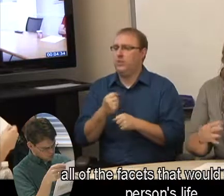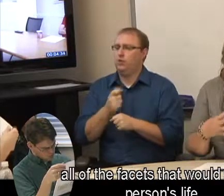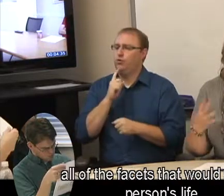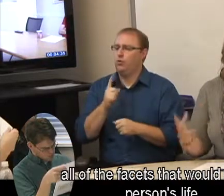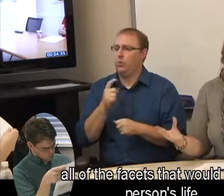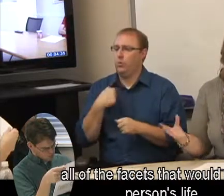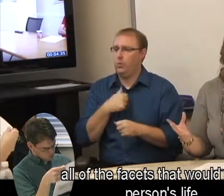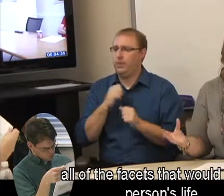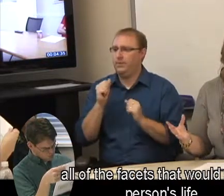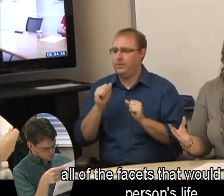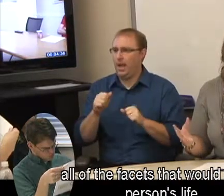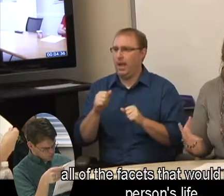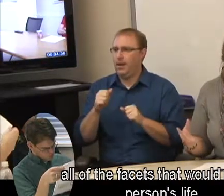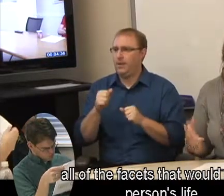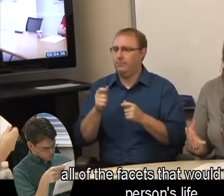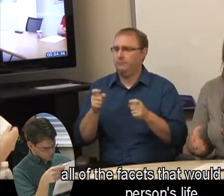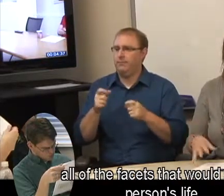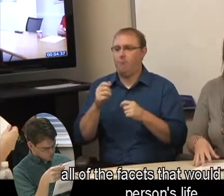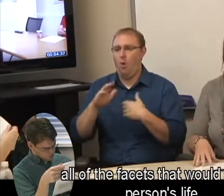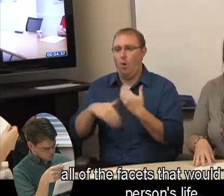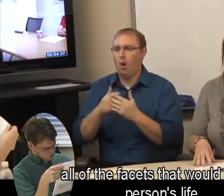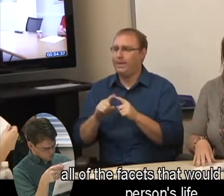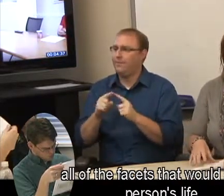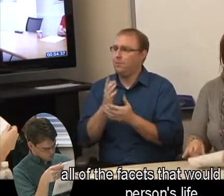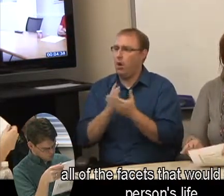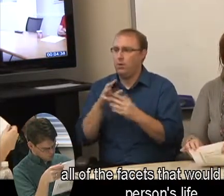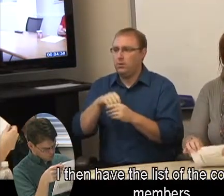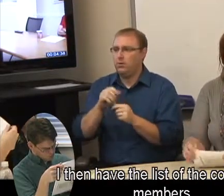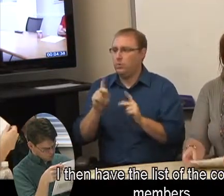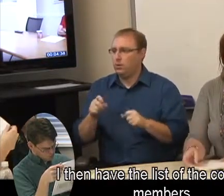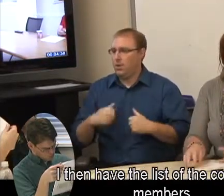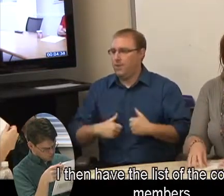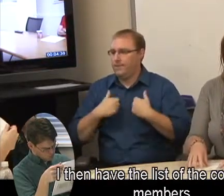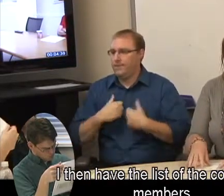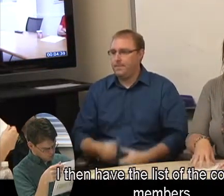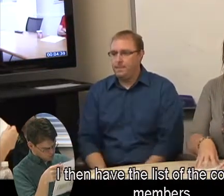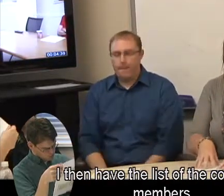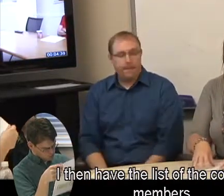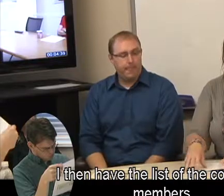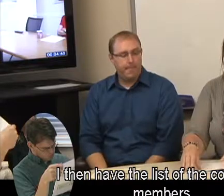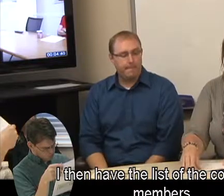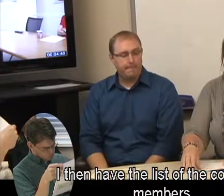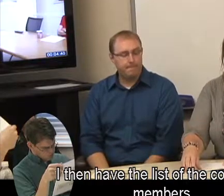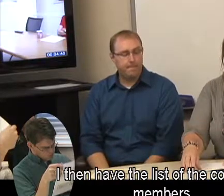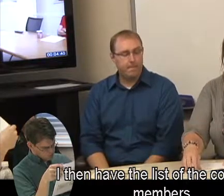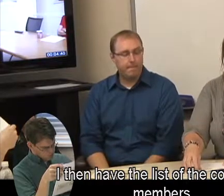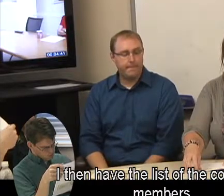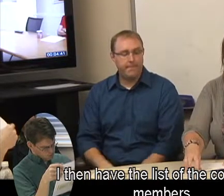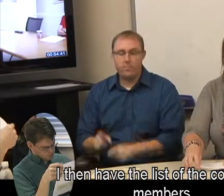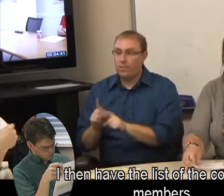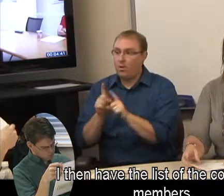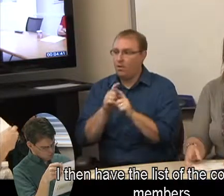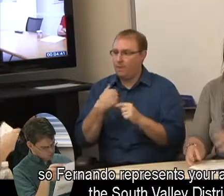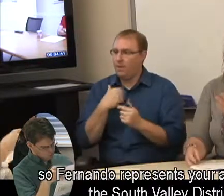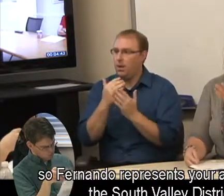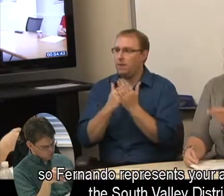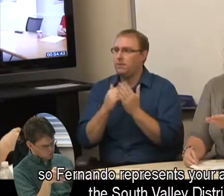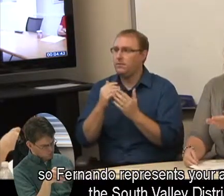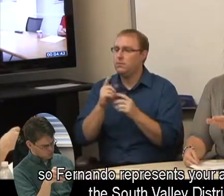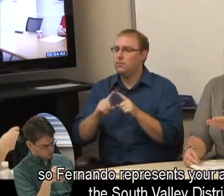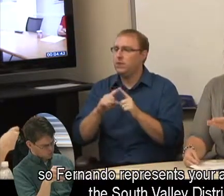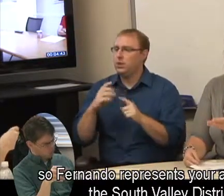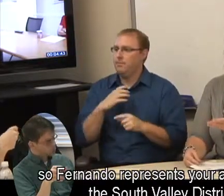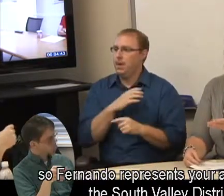all of the facets that would affect a person's life. I then have the list of the committee members. So